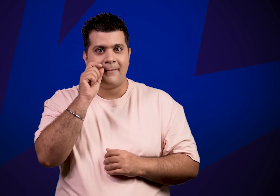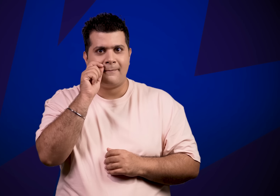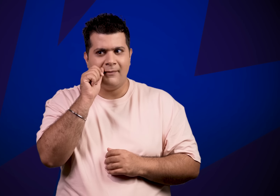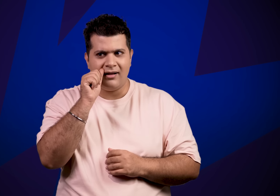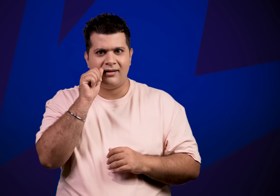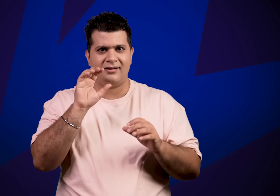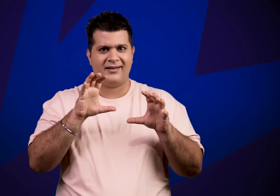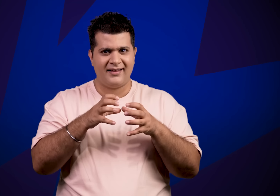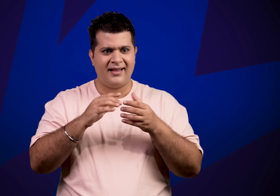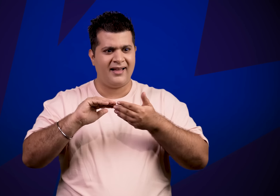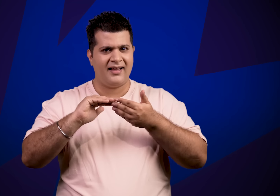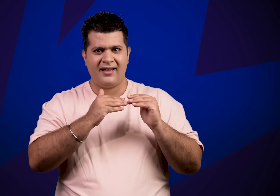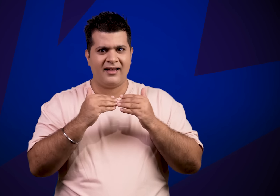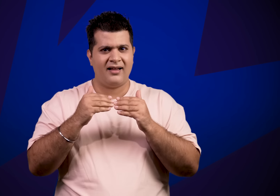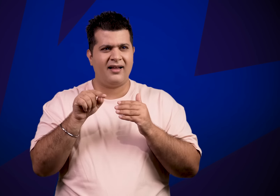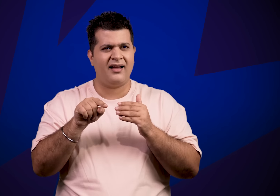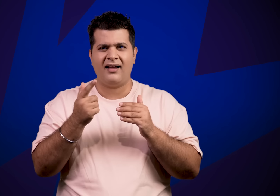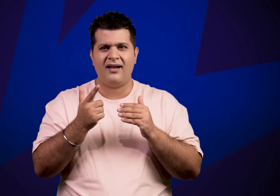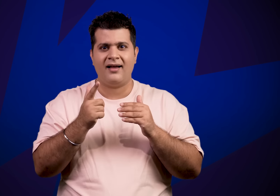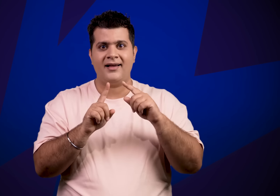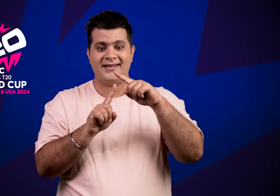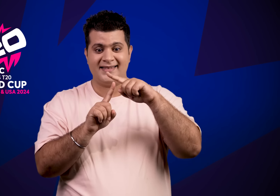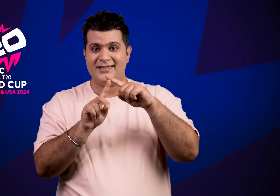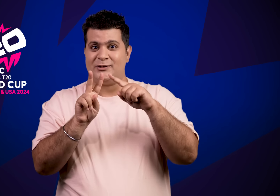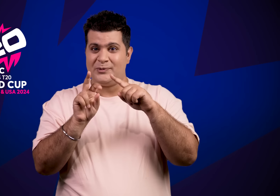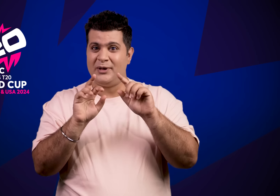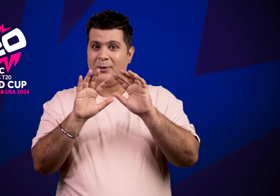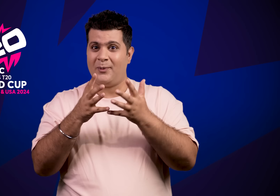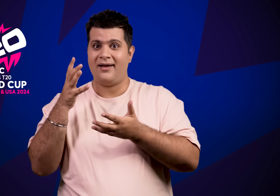ICC Men's T20 World Cup! Yes! It is starting soon!